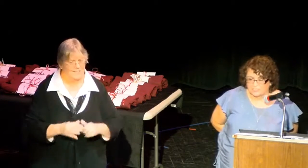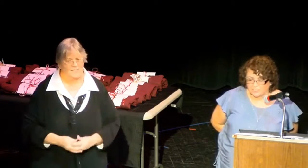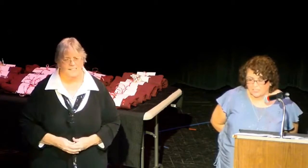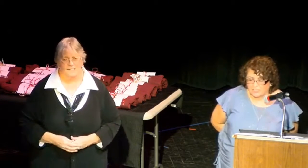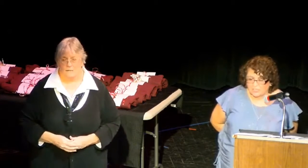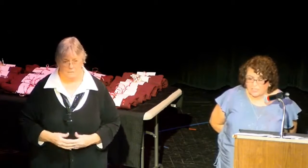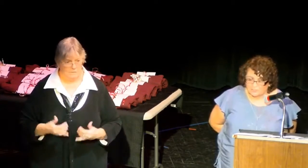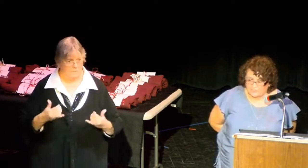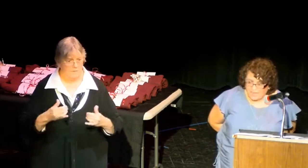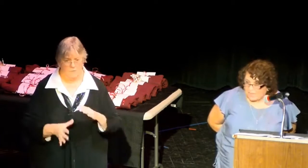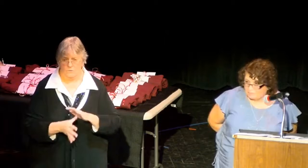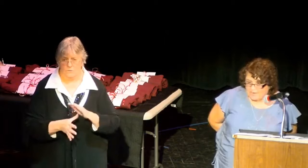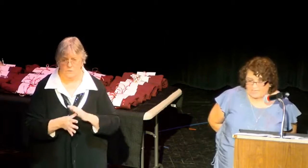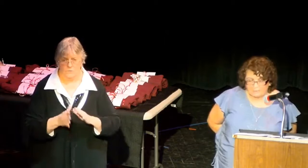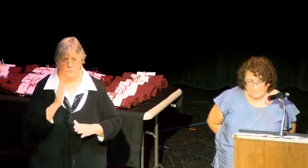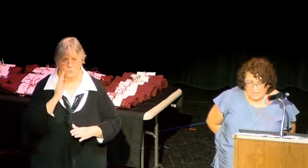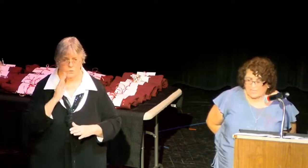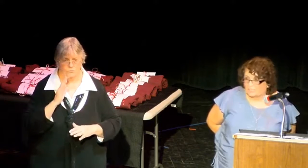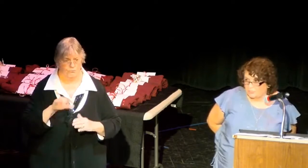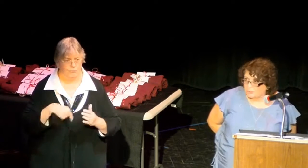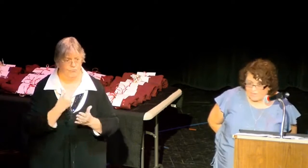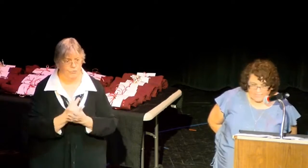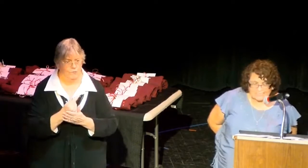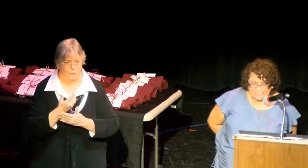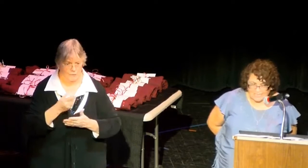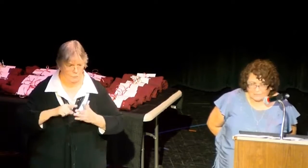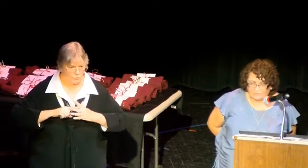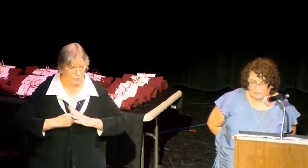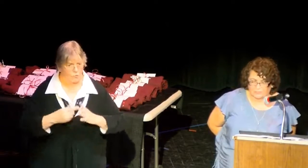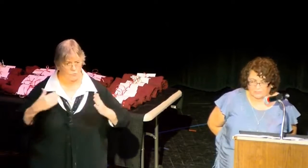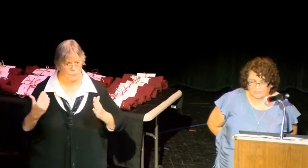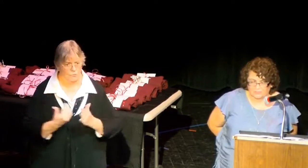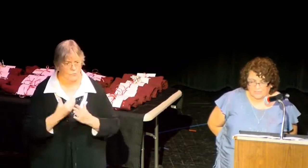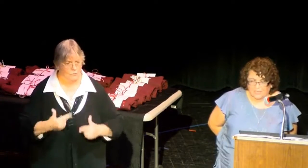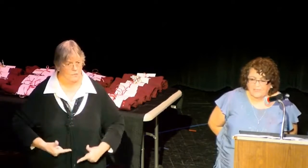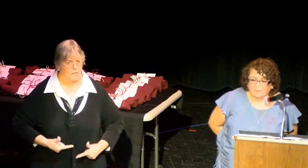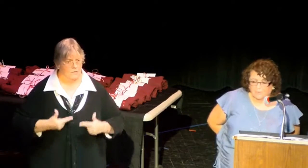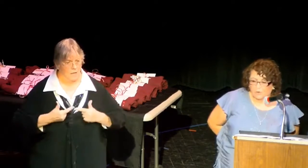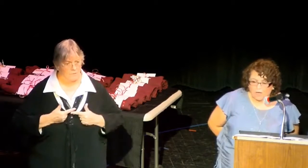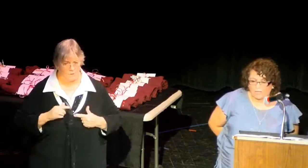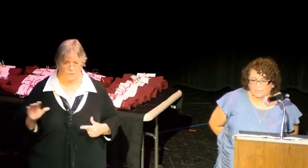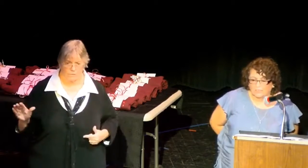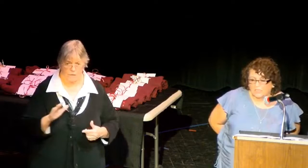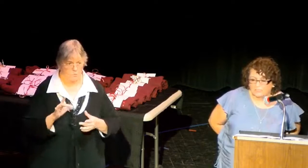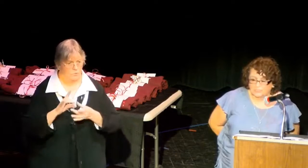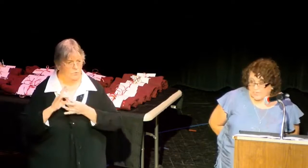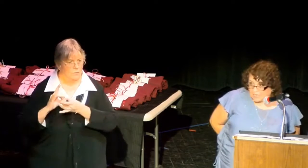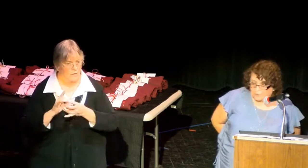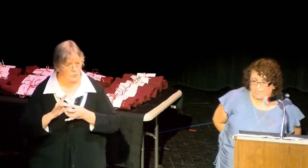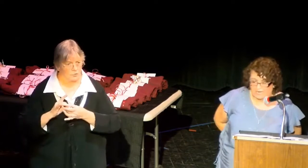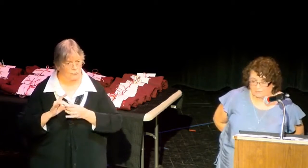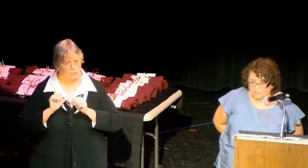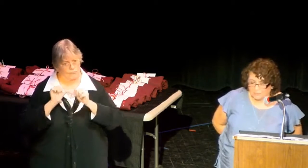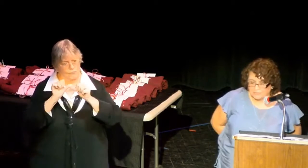connections that they have made and begin a new and exciting future. They will go on to